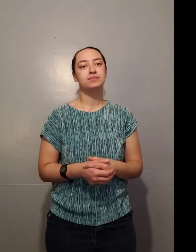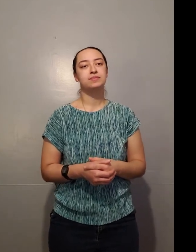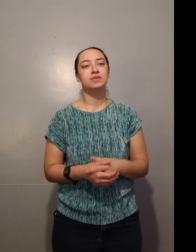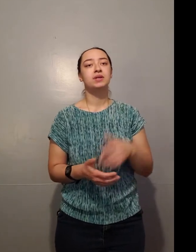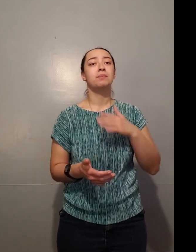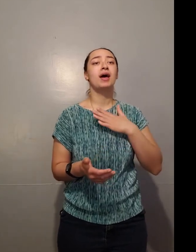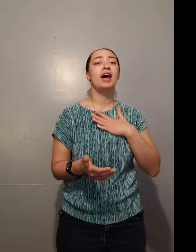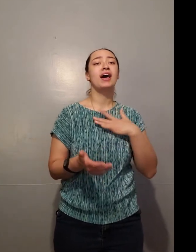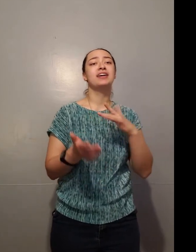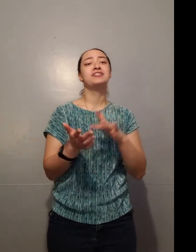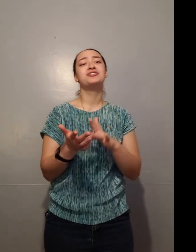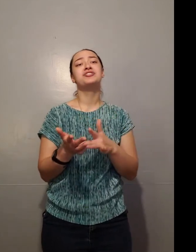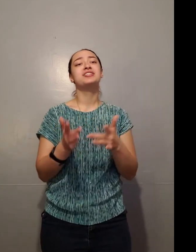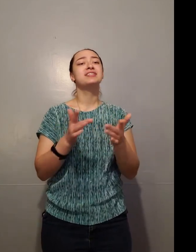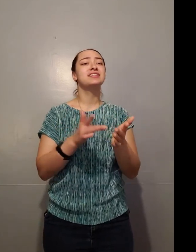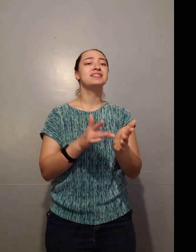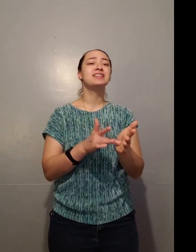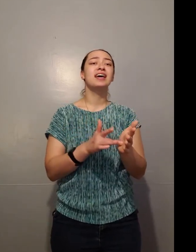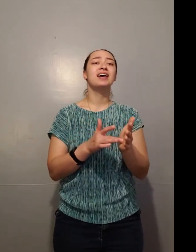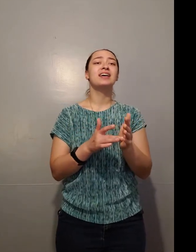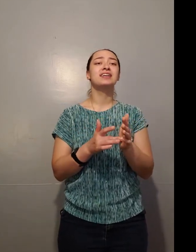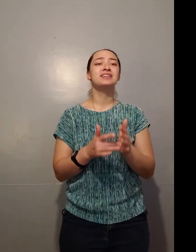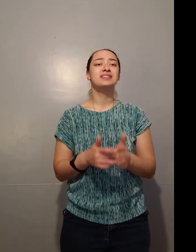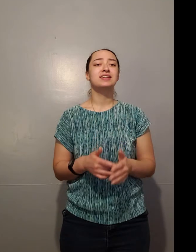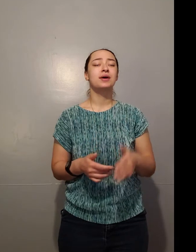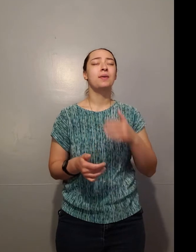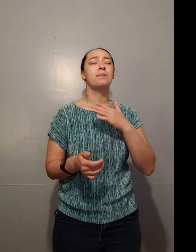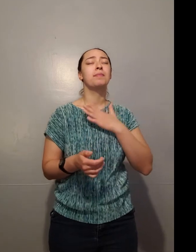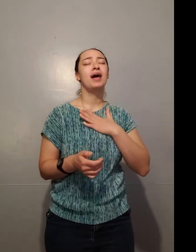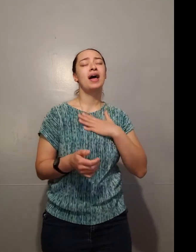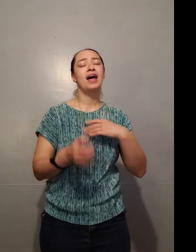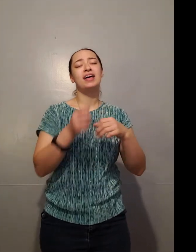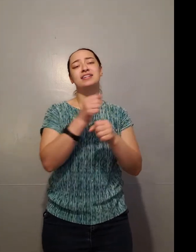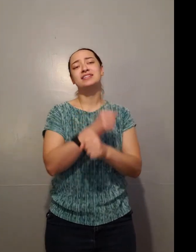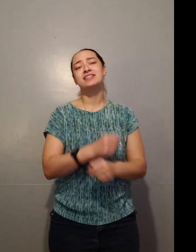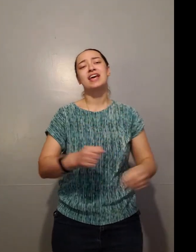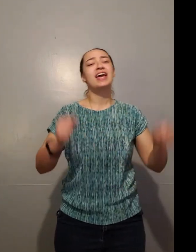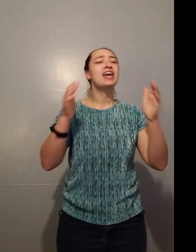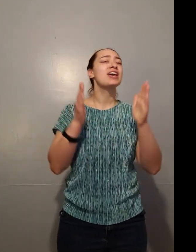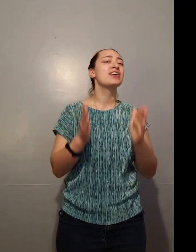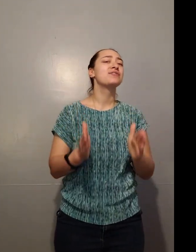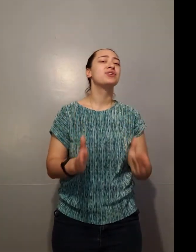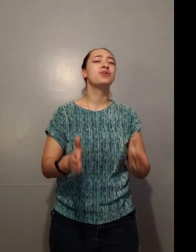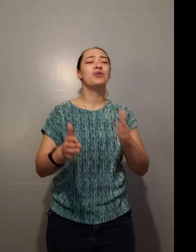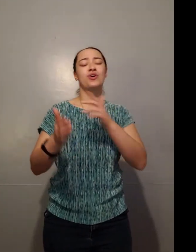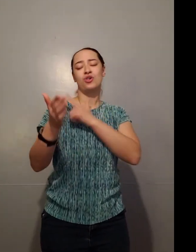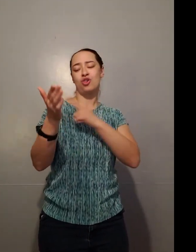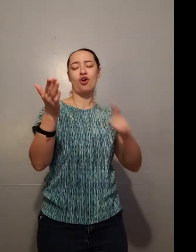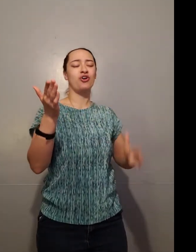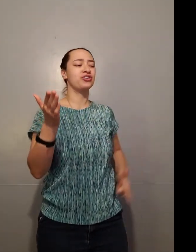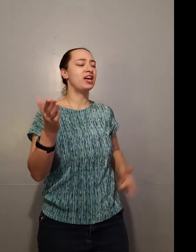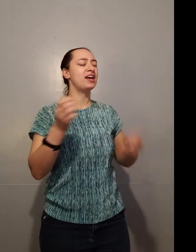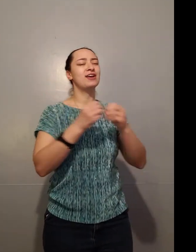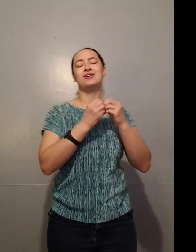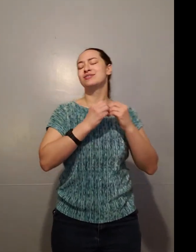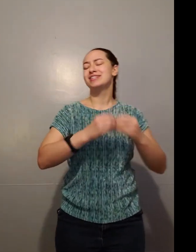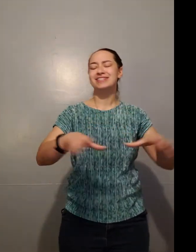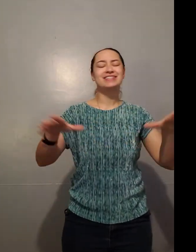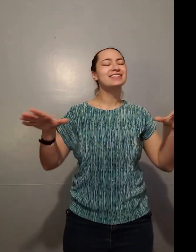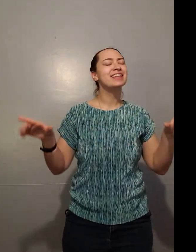My Jesus, my Savior, my Savior, Lord, there is none